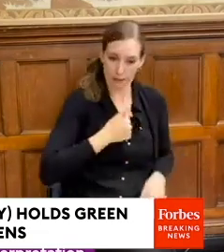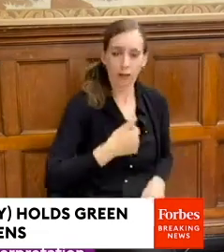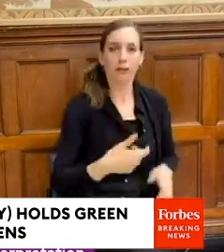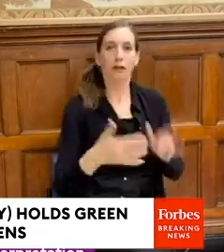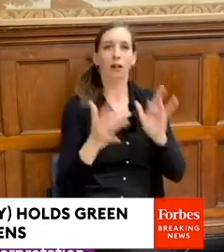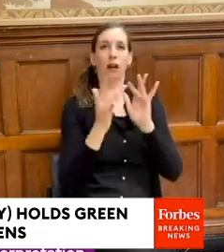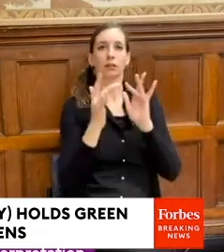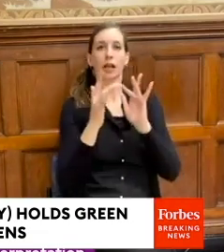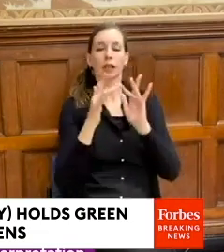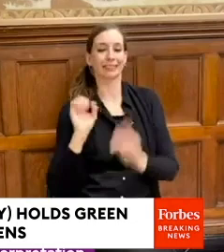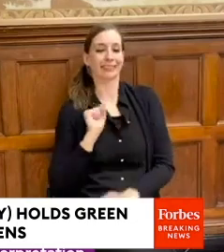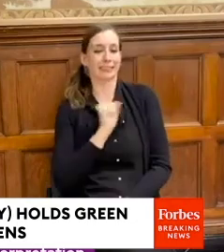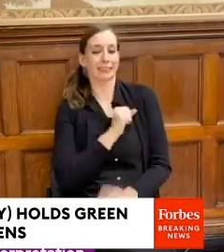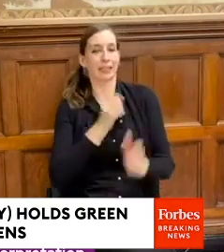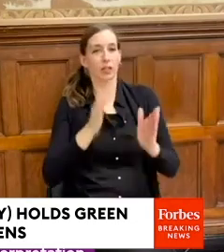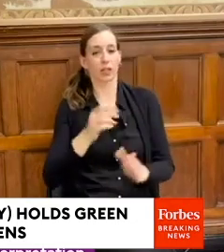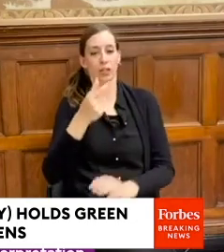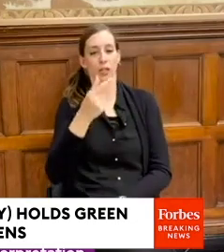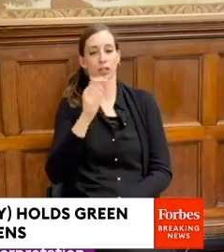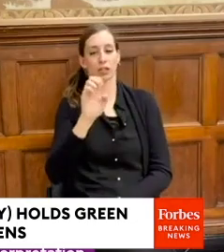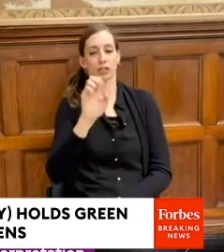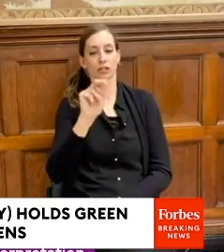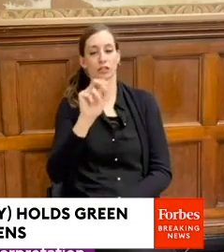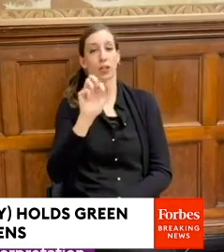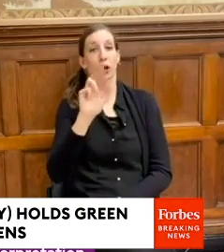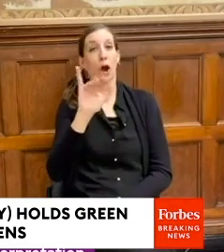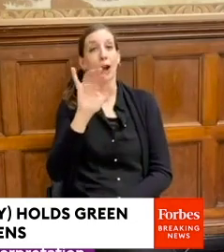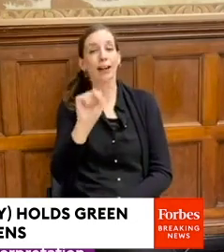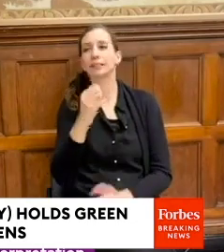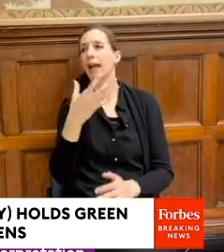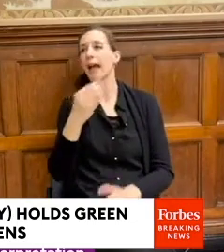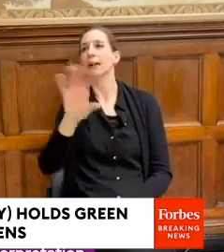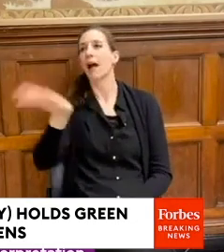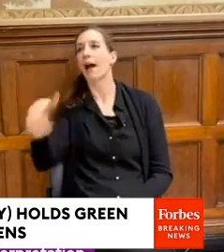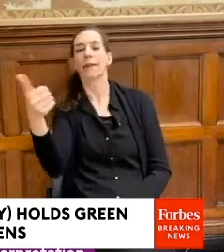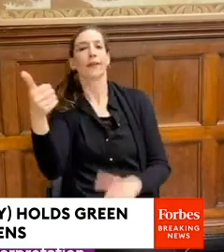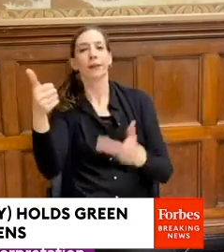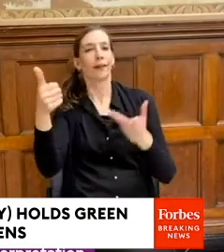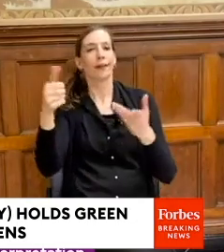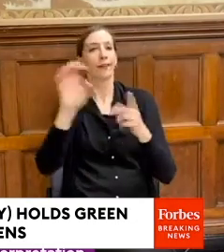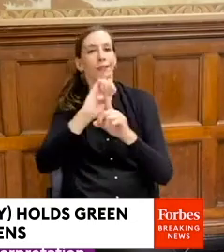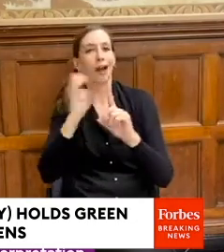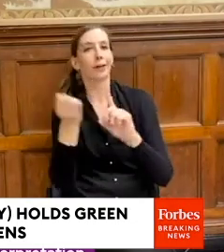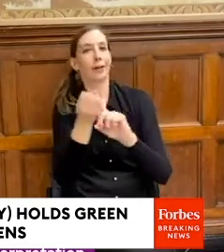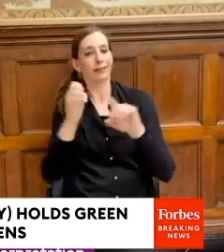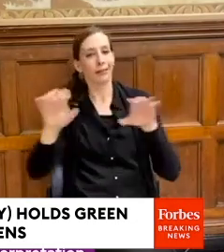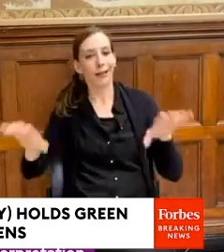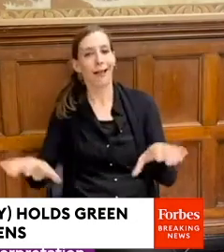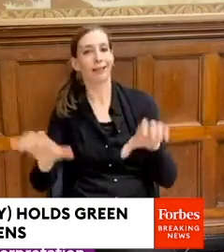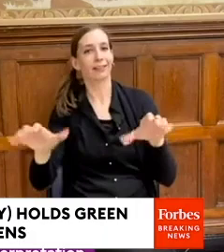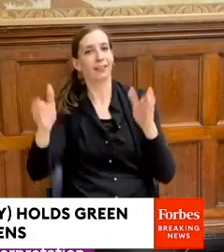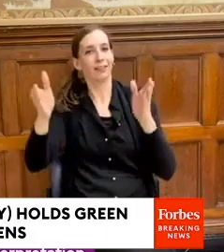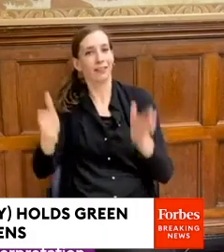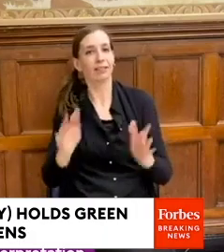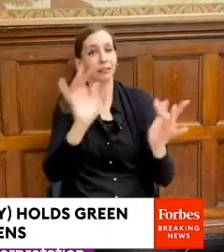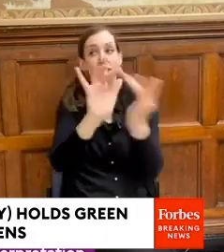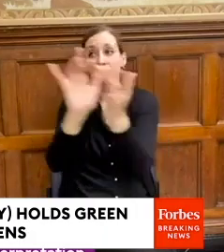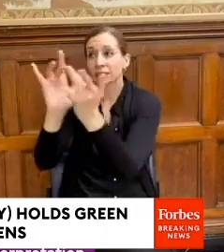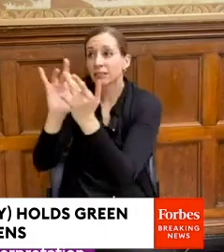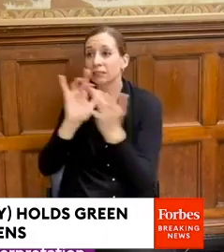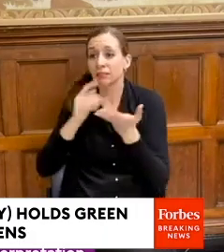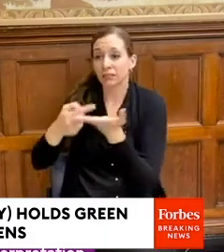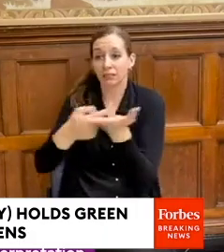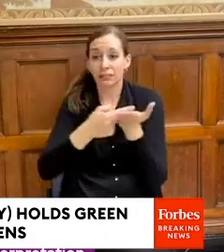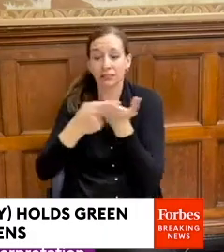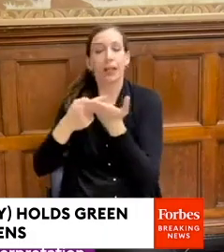along with climate and environmental activists and energy activists throughout Astoria. And we were able to successfully shut